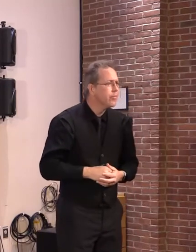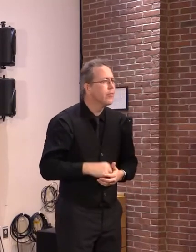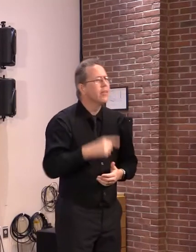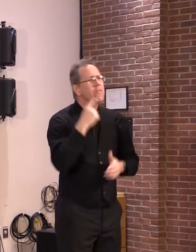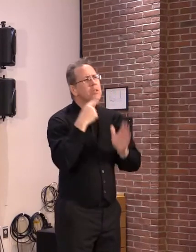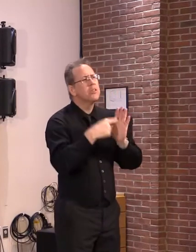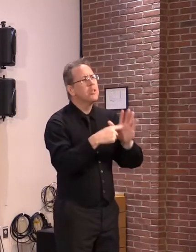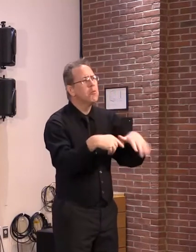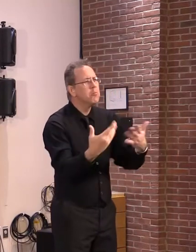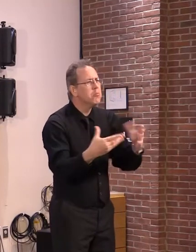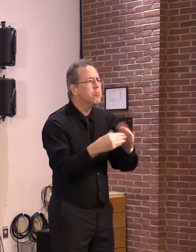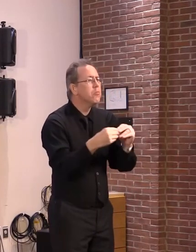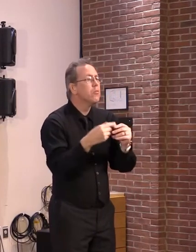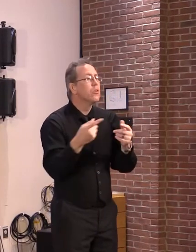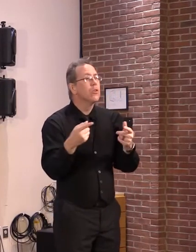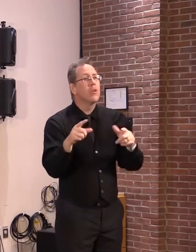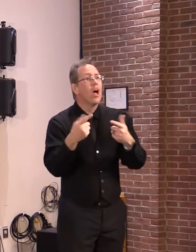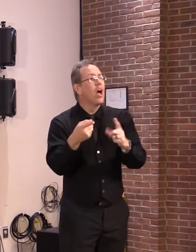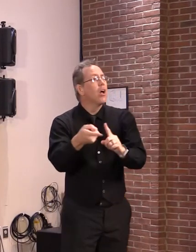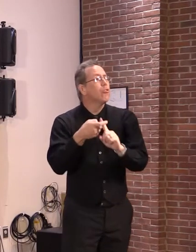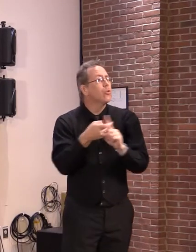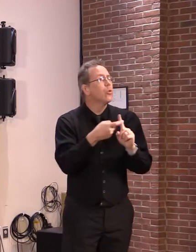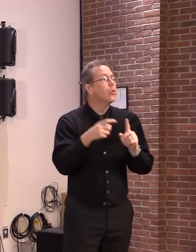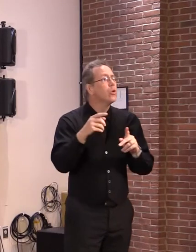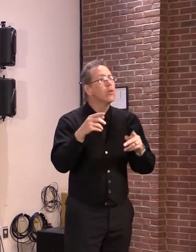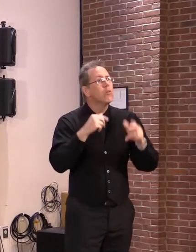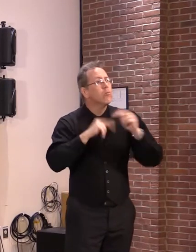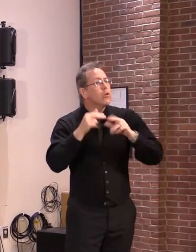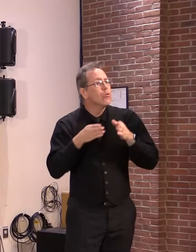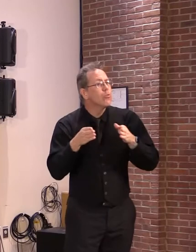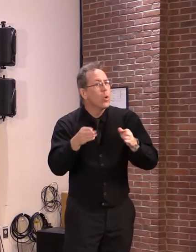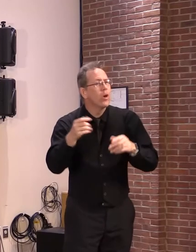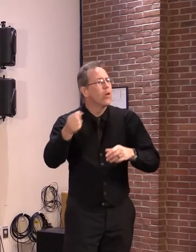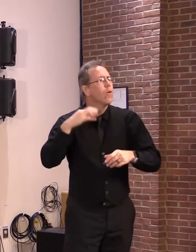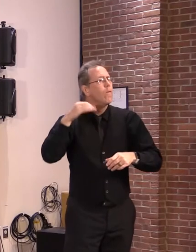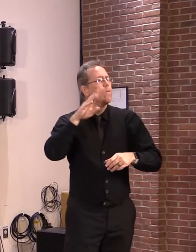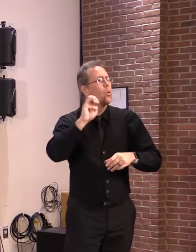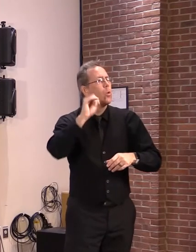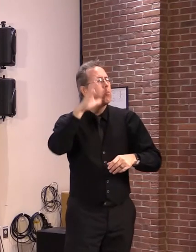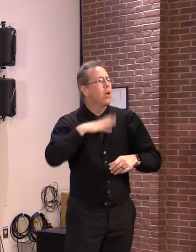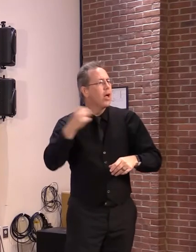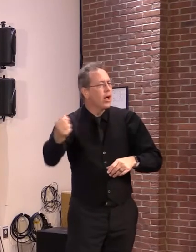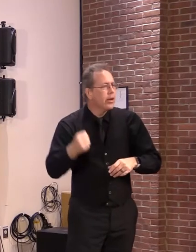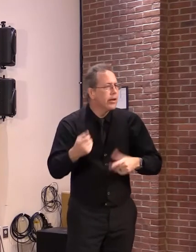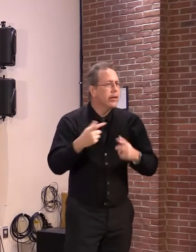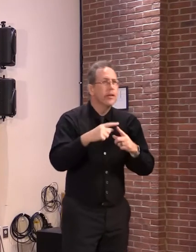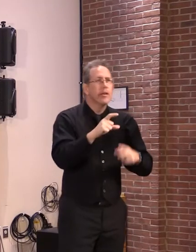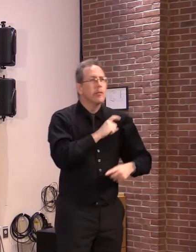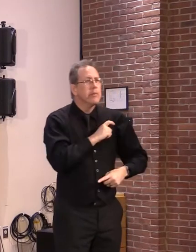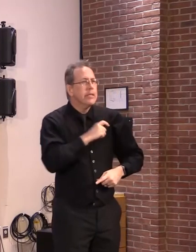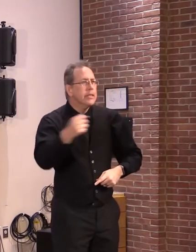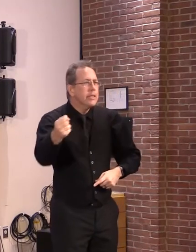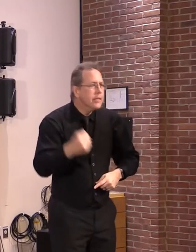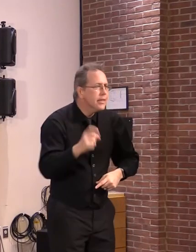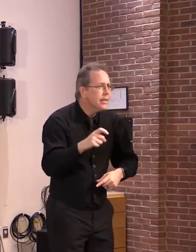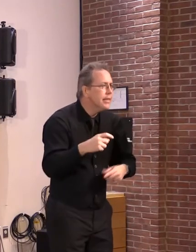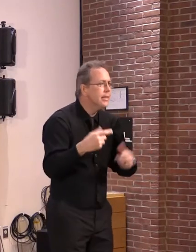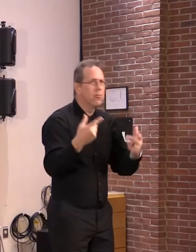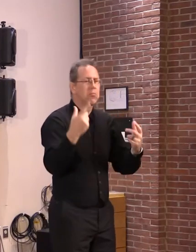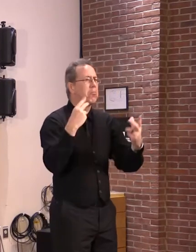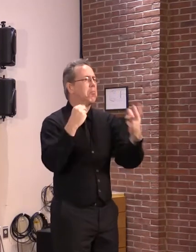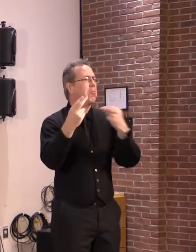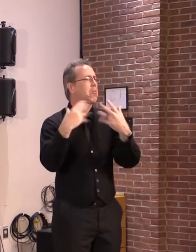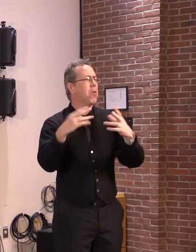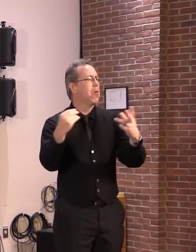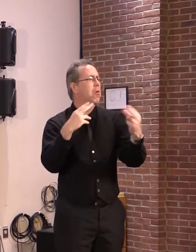foreman, when they try to recruit a snowplow driver. They have people saying no because they cannot find a house, not just in Chittenden County in